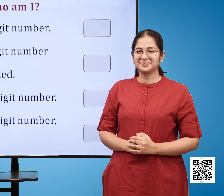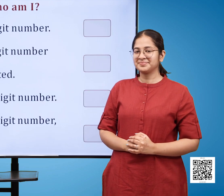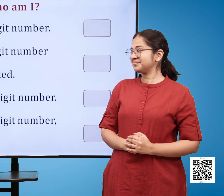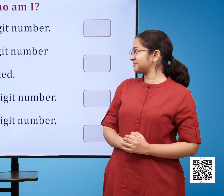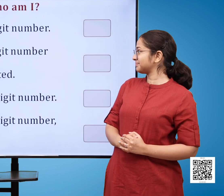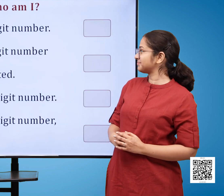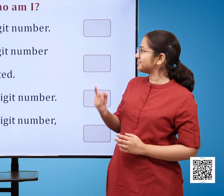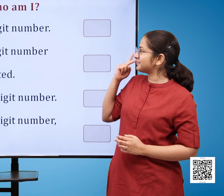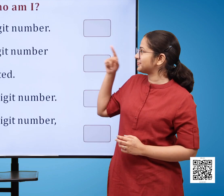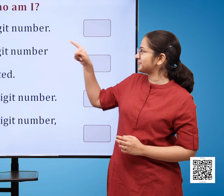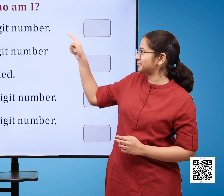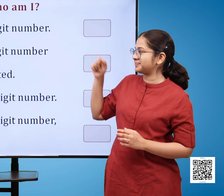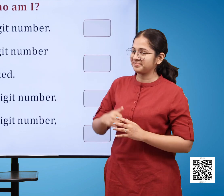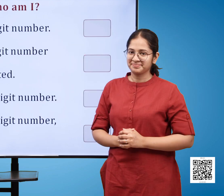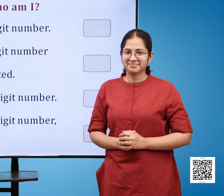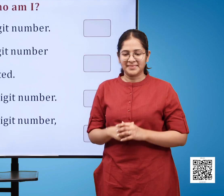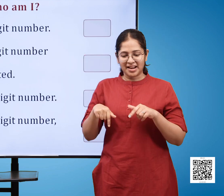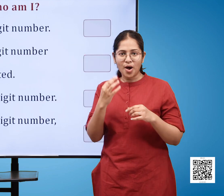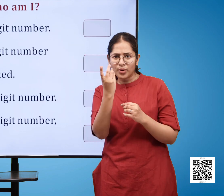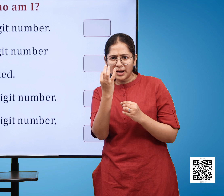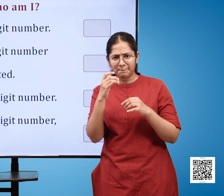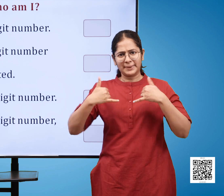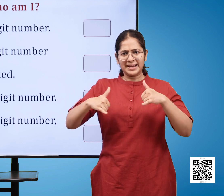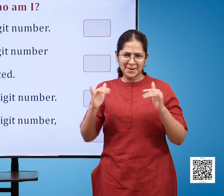play with numbers Who am I?